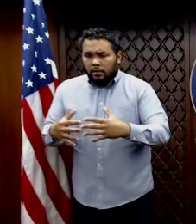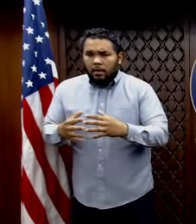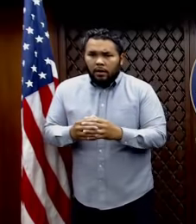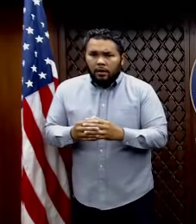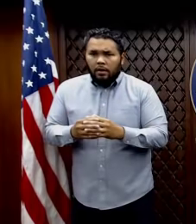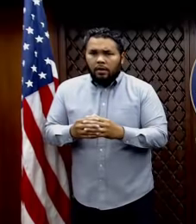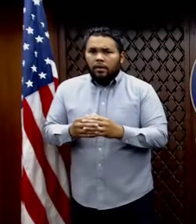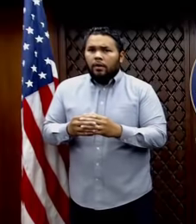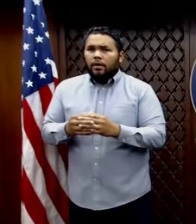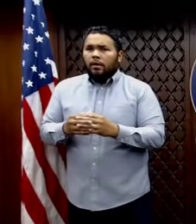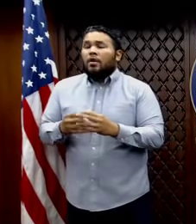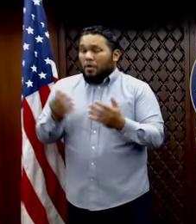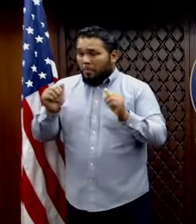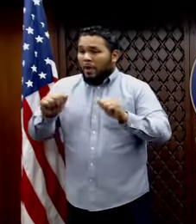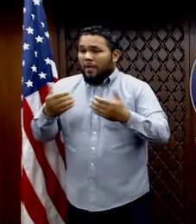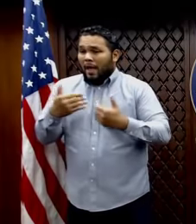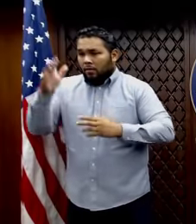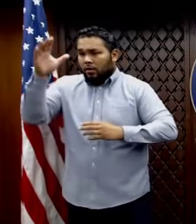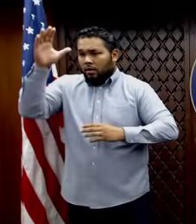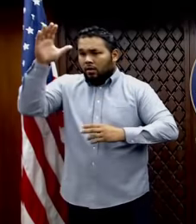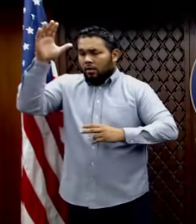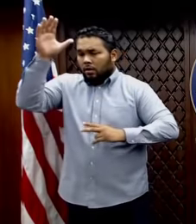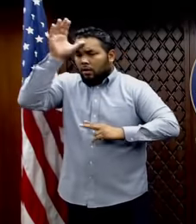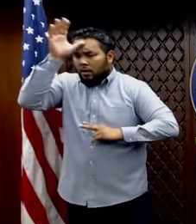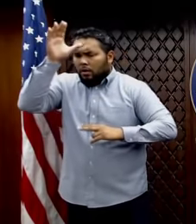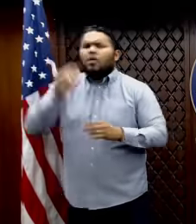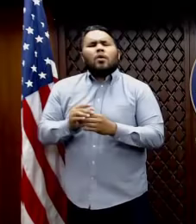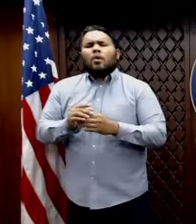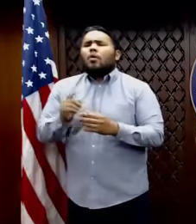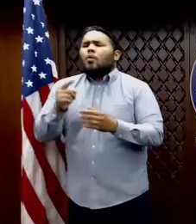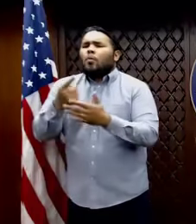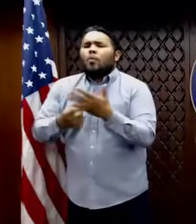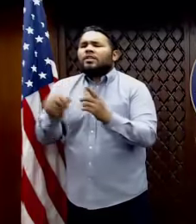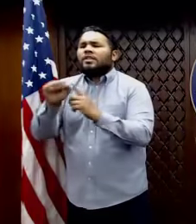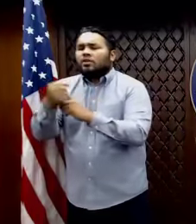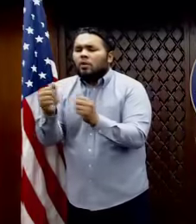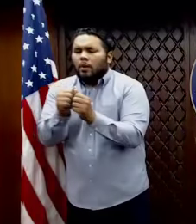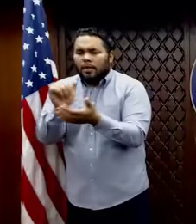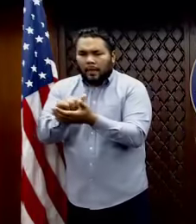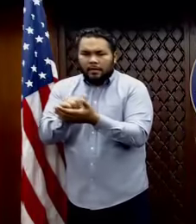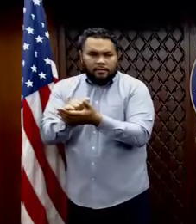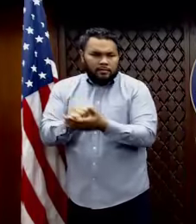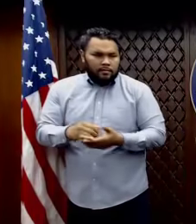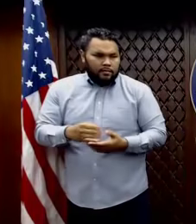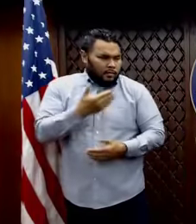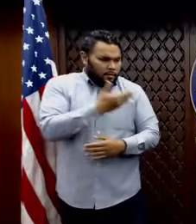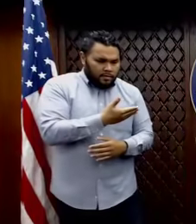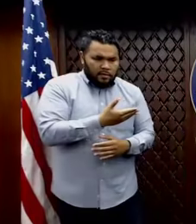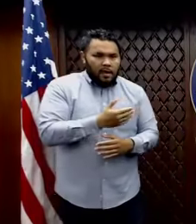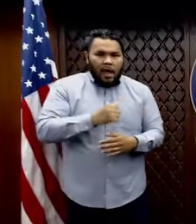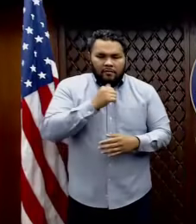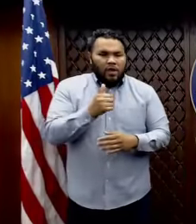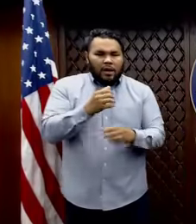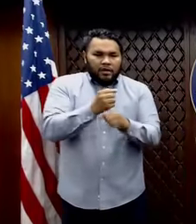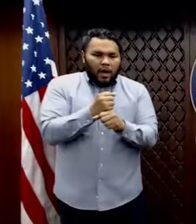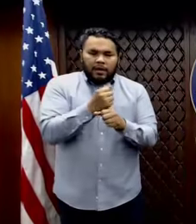about relocating those patients. Where are we at there? I have not, uh, gotten any information about a change in what